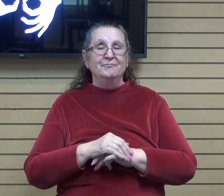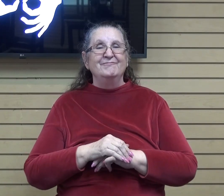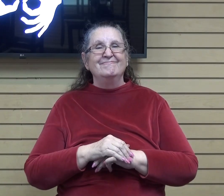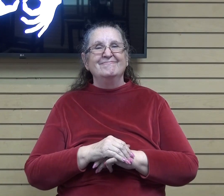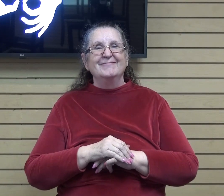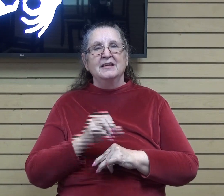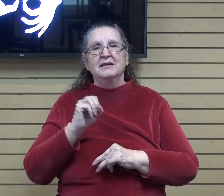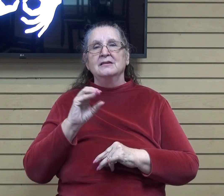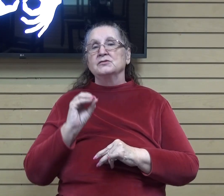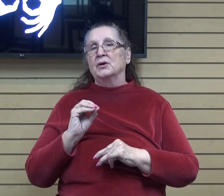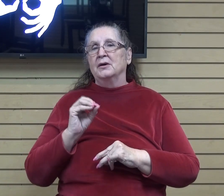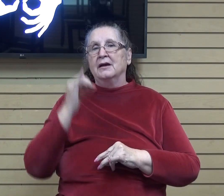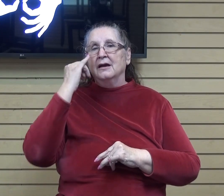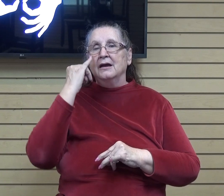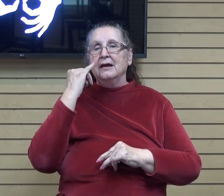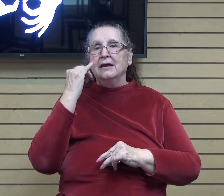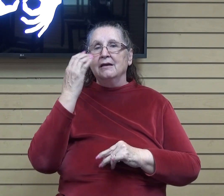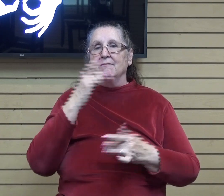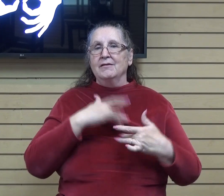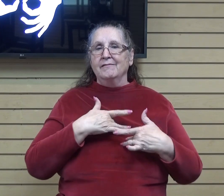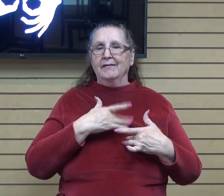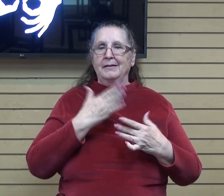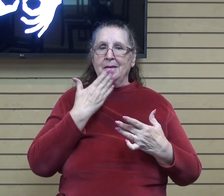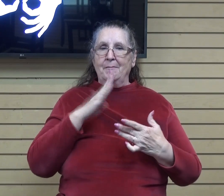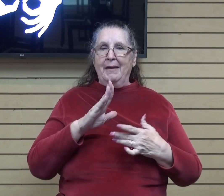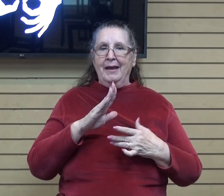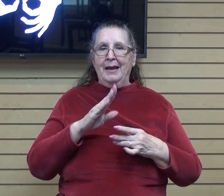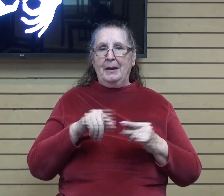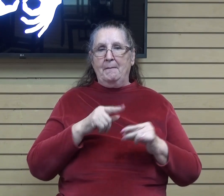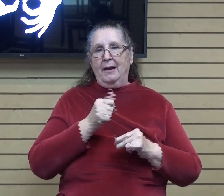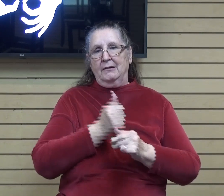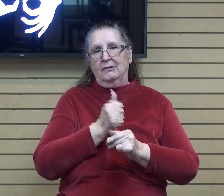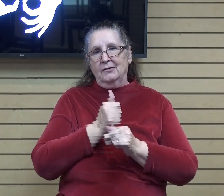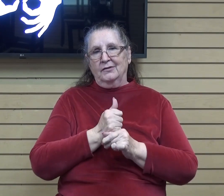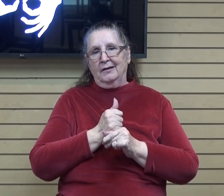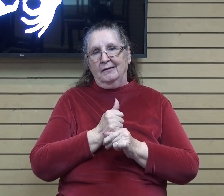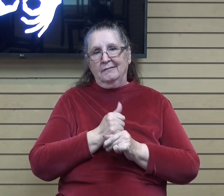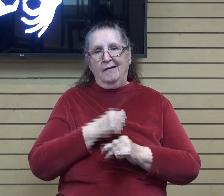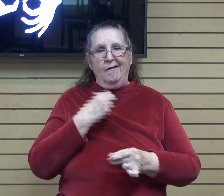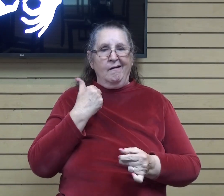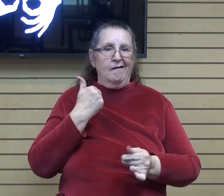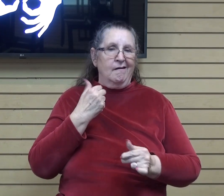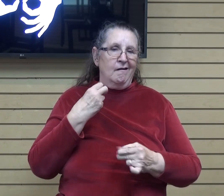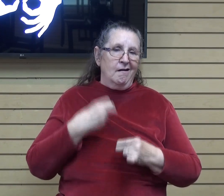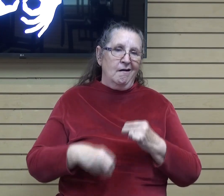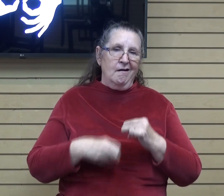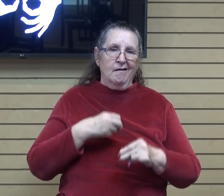So, if you're feeling down on yourself, having a rough day, a lot of us are having a lot of rough days lately.